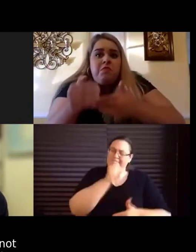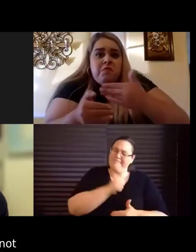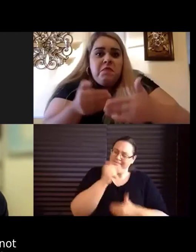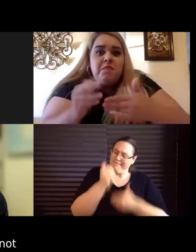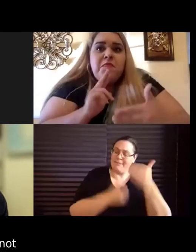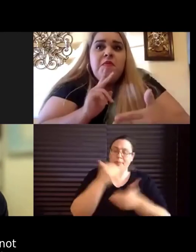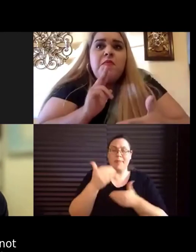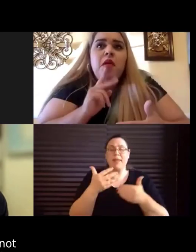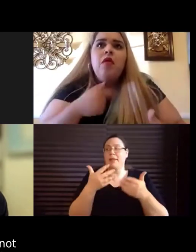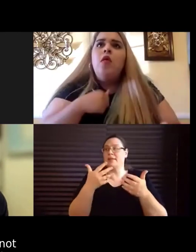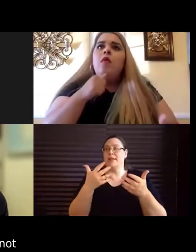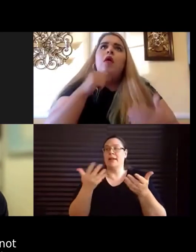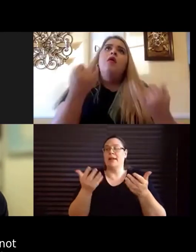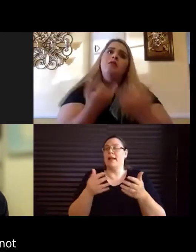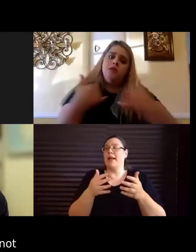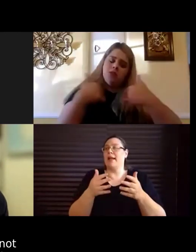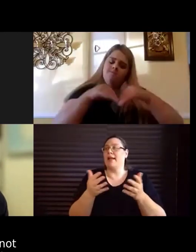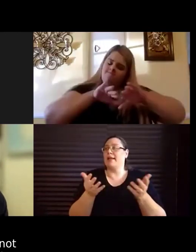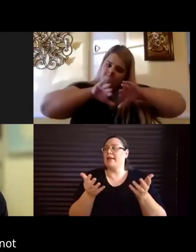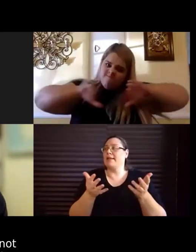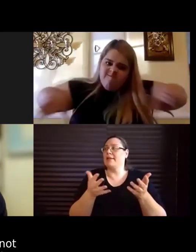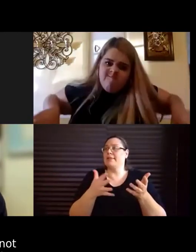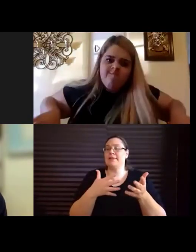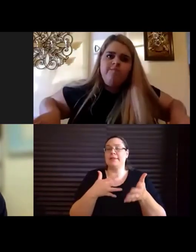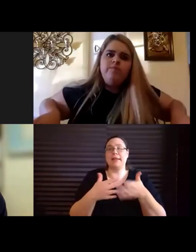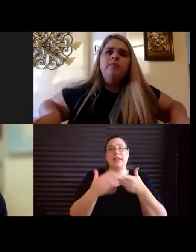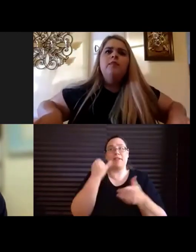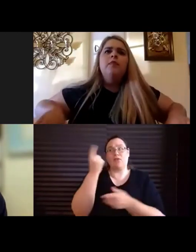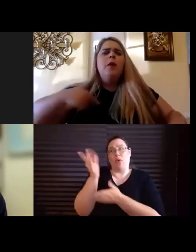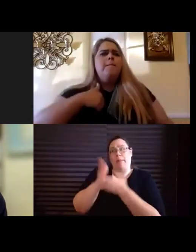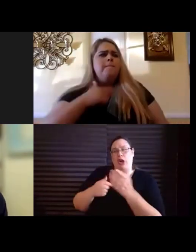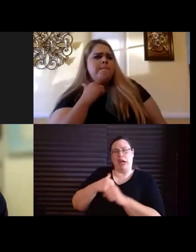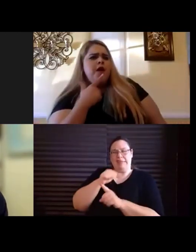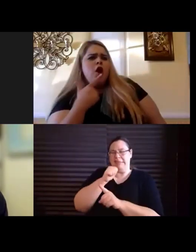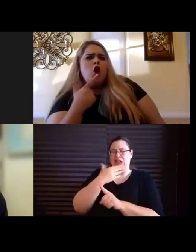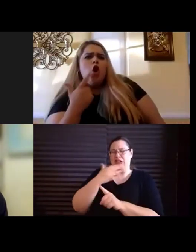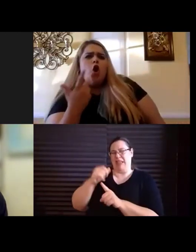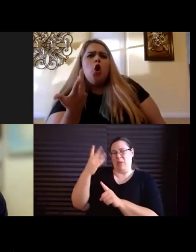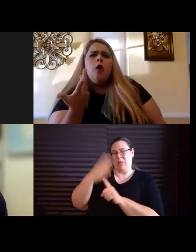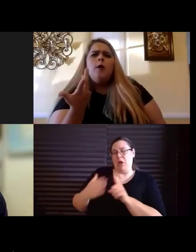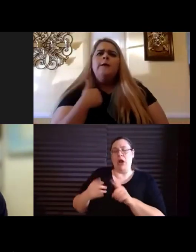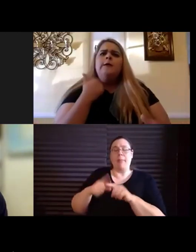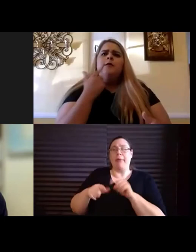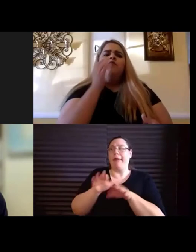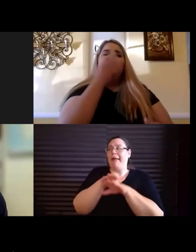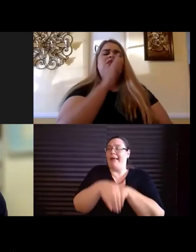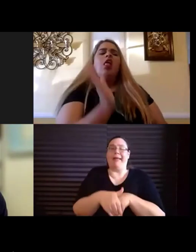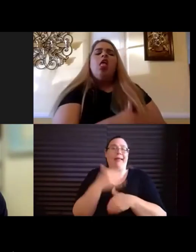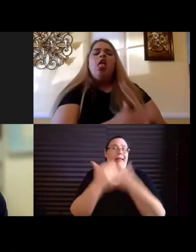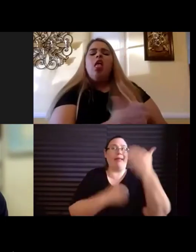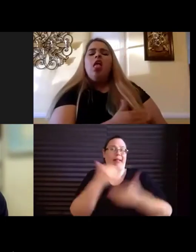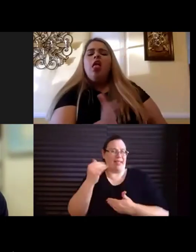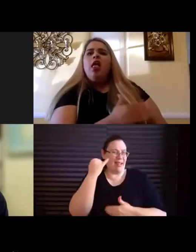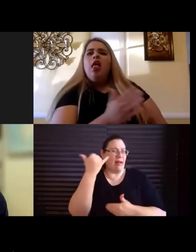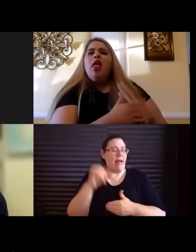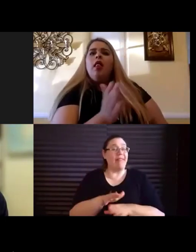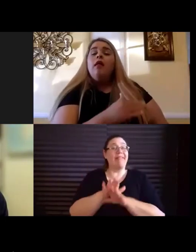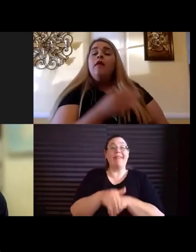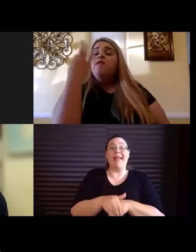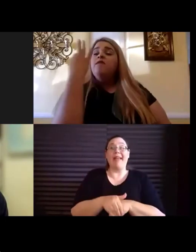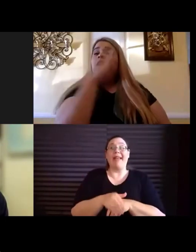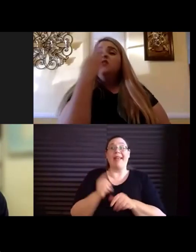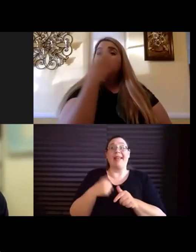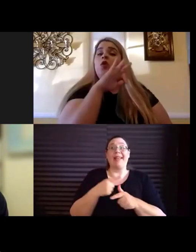we're not good at one piece of it, just trying to fake it, you know, a little fake it till you make it. And, and